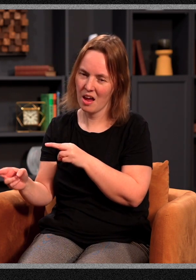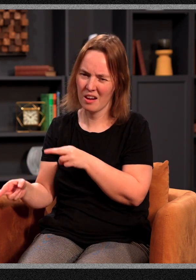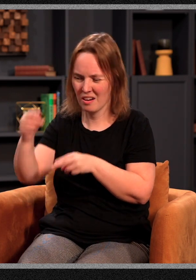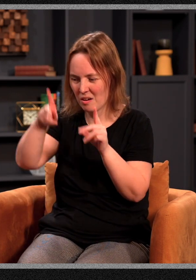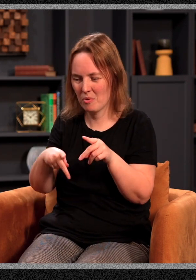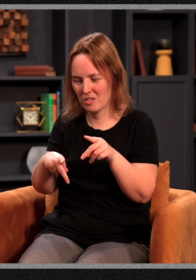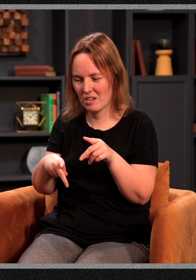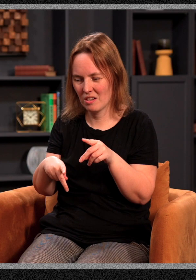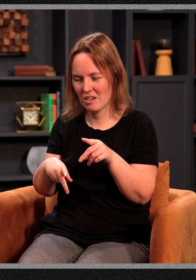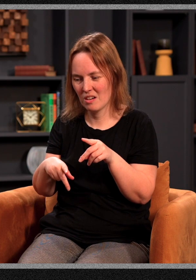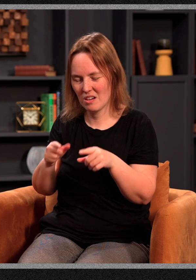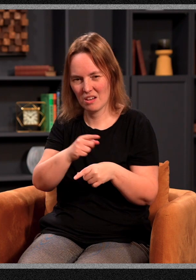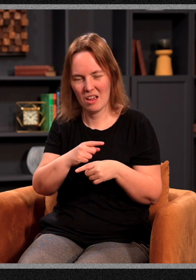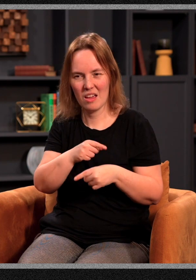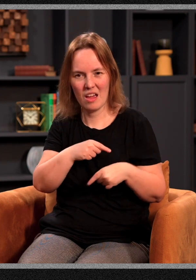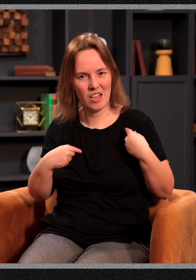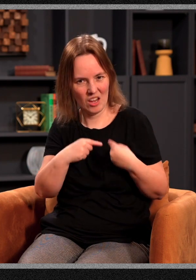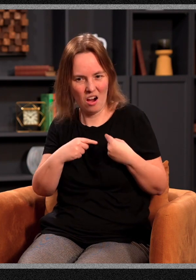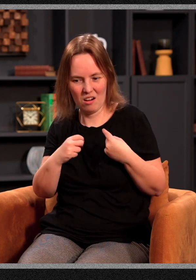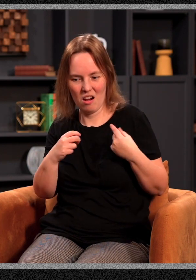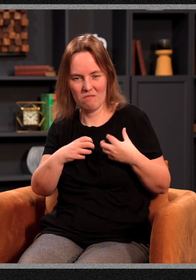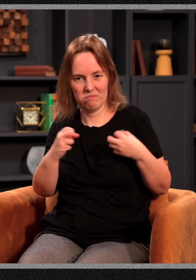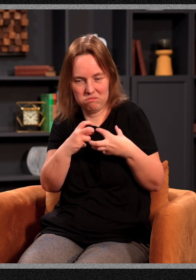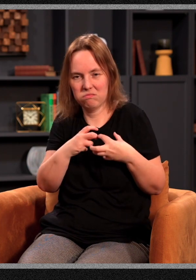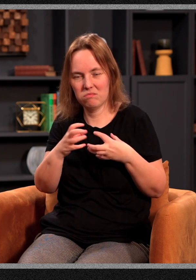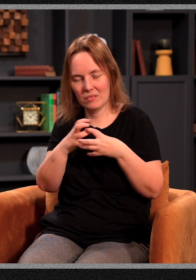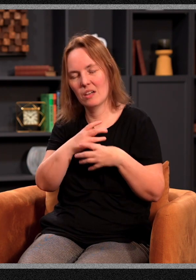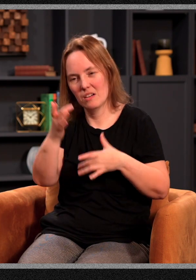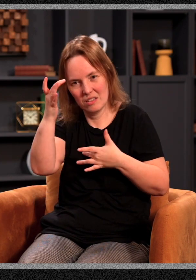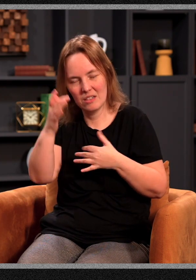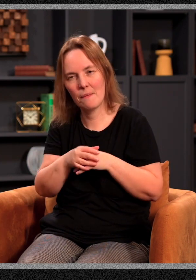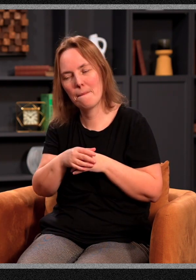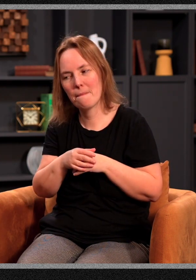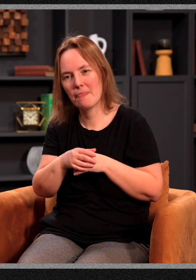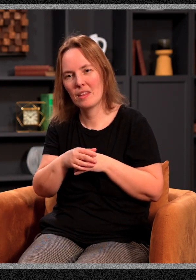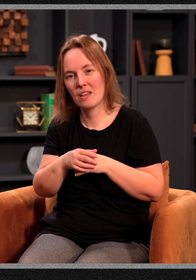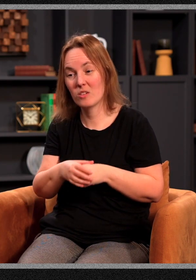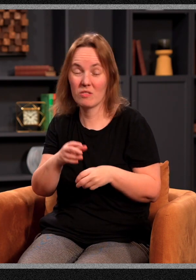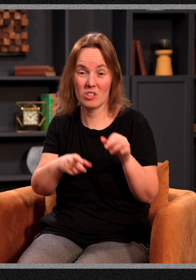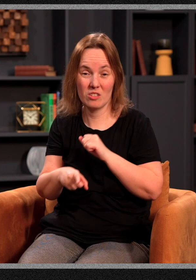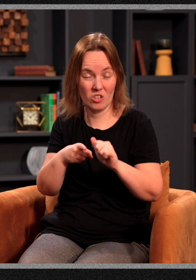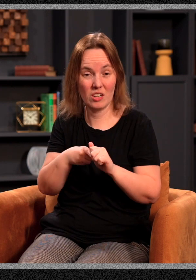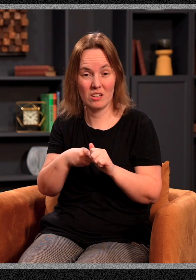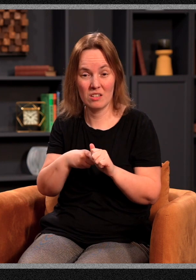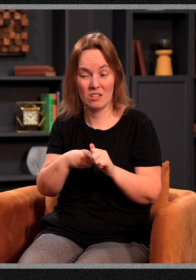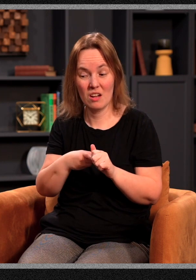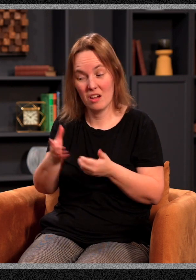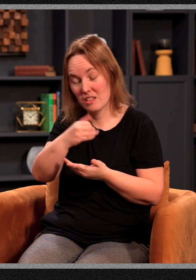attack, if I've had the proper training, what do I do? I take what I know, I administer in that situation